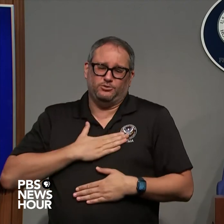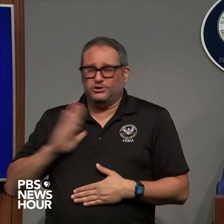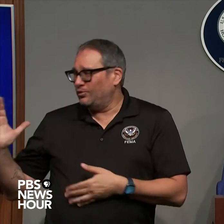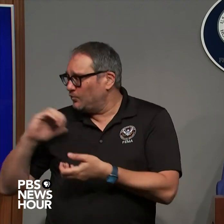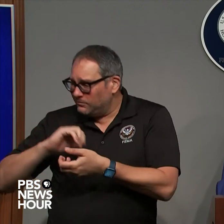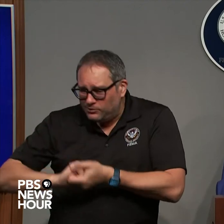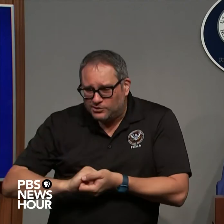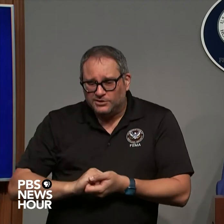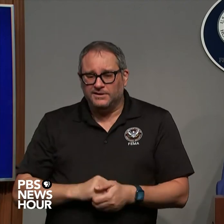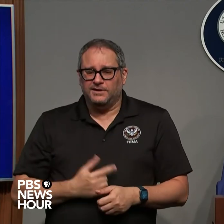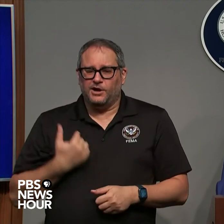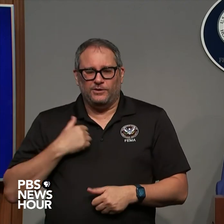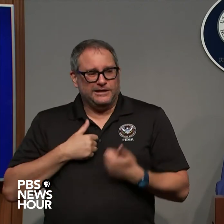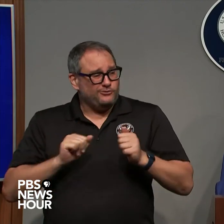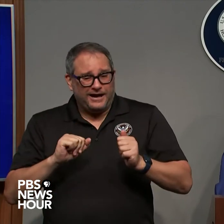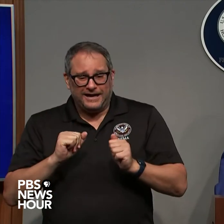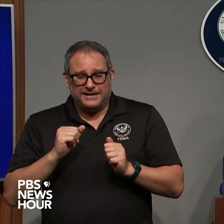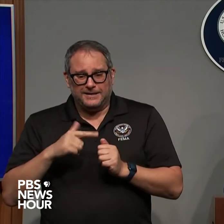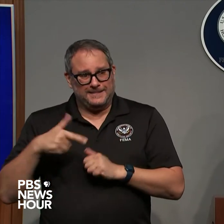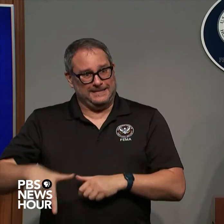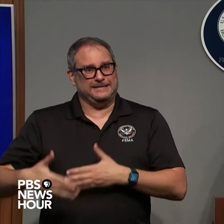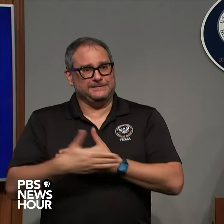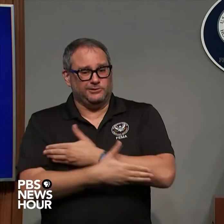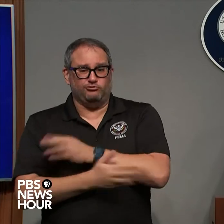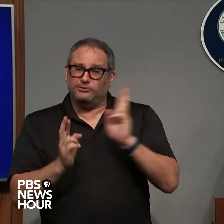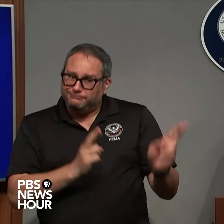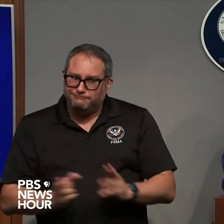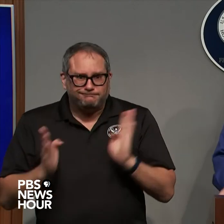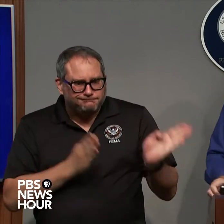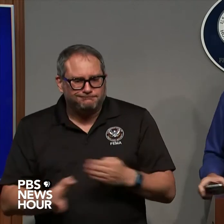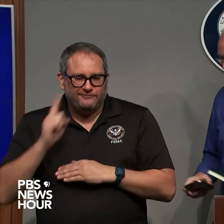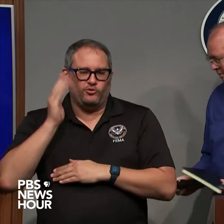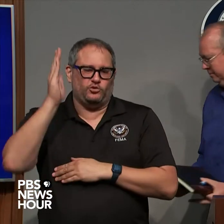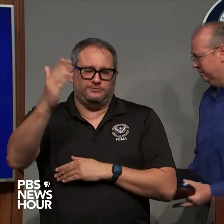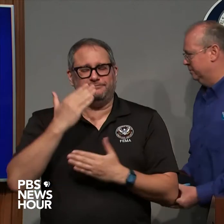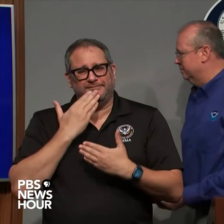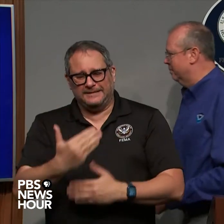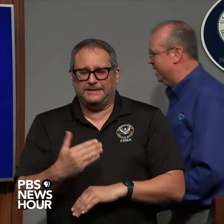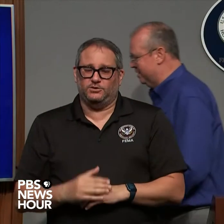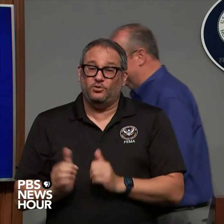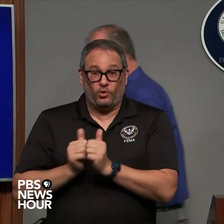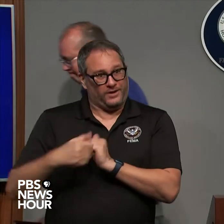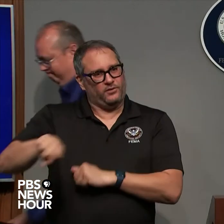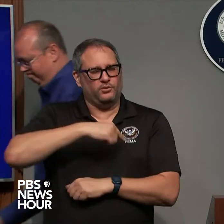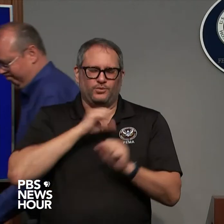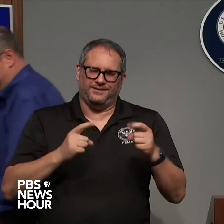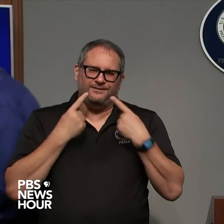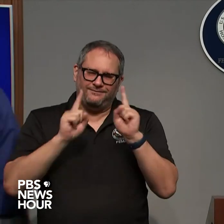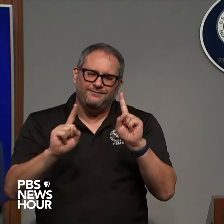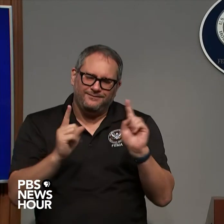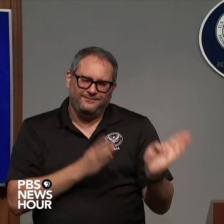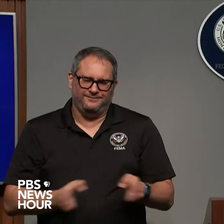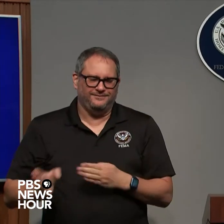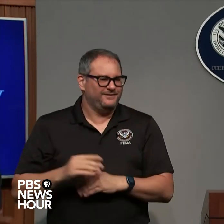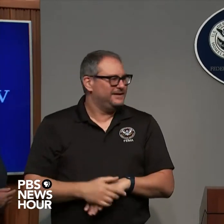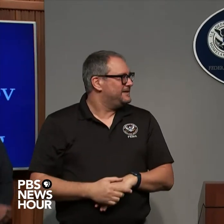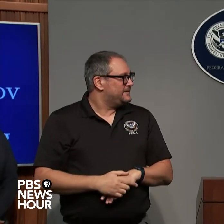and uh together we're we're able to do it so thank you very much thank you mr graham